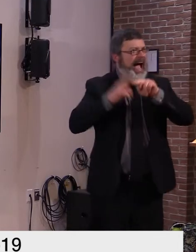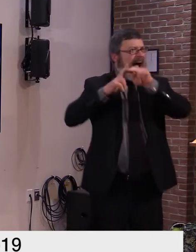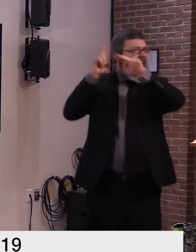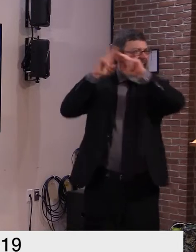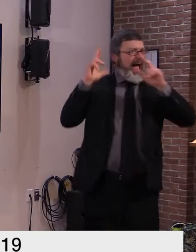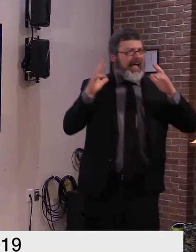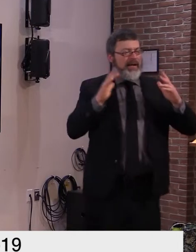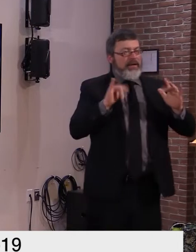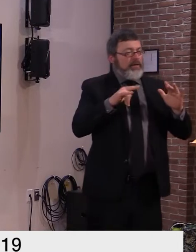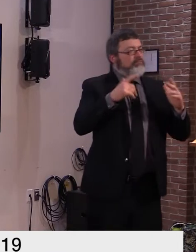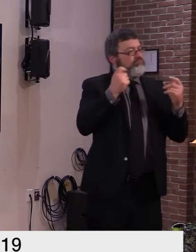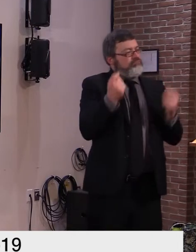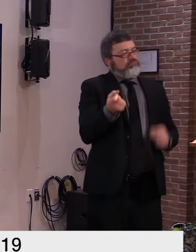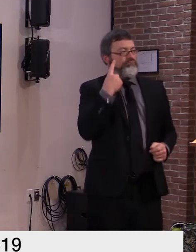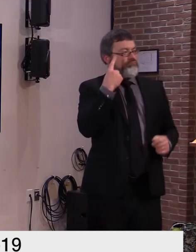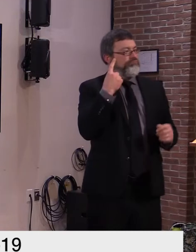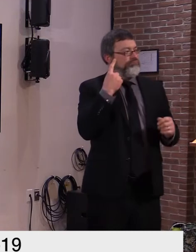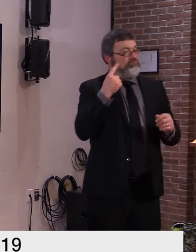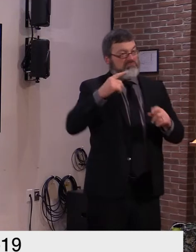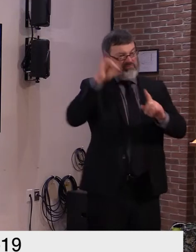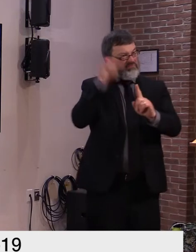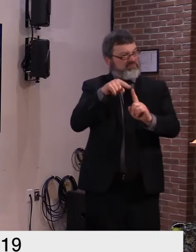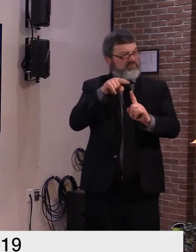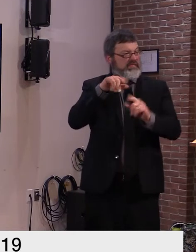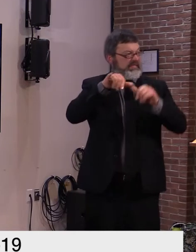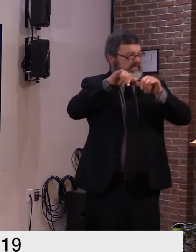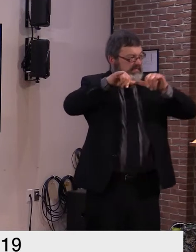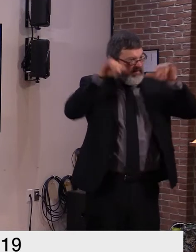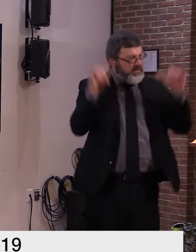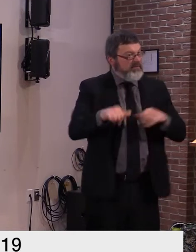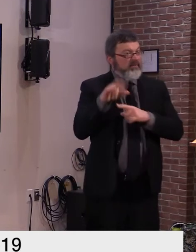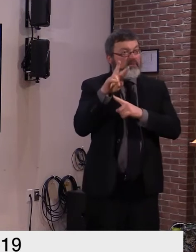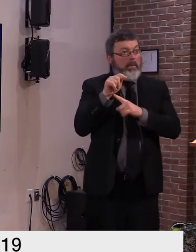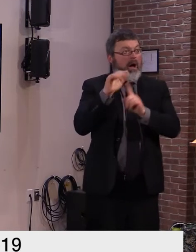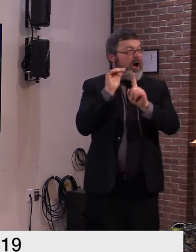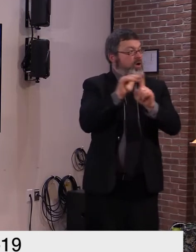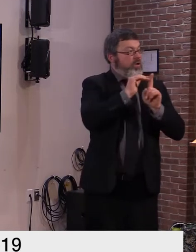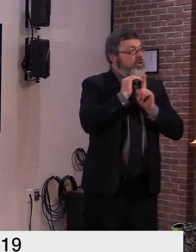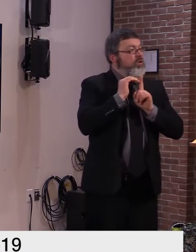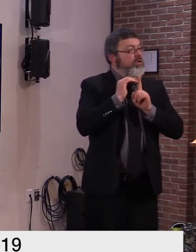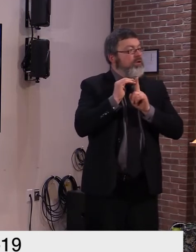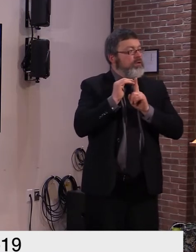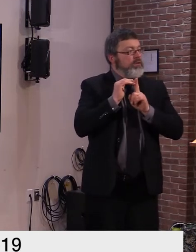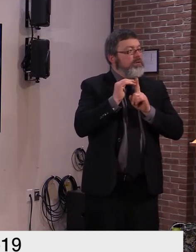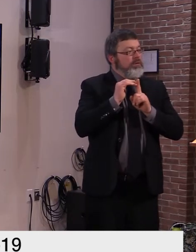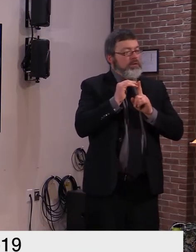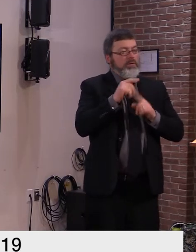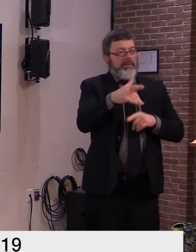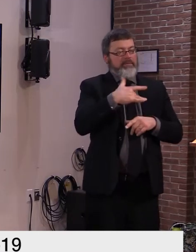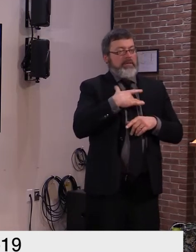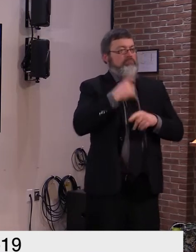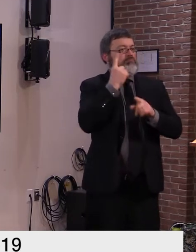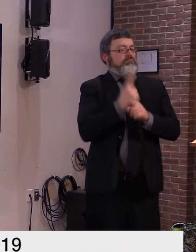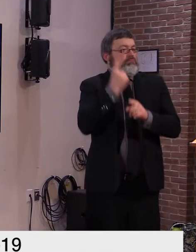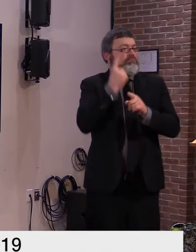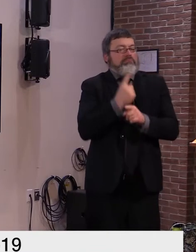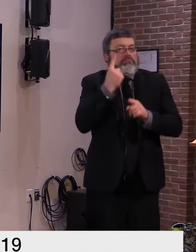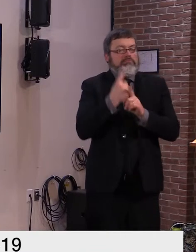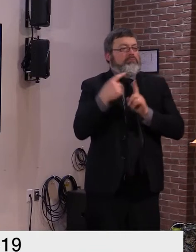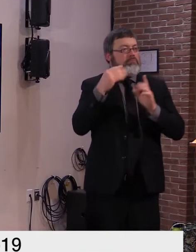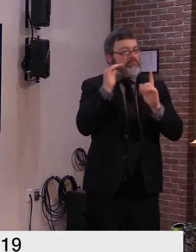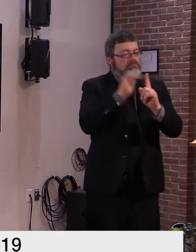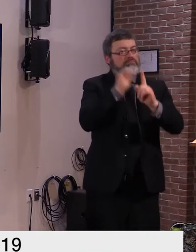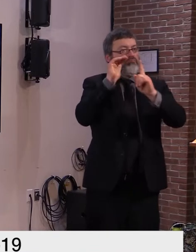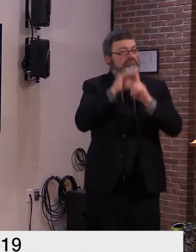provide timely notice of when and where to get vaccinated and importantly when we can once again turn return